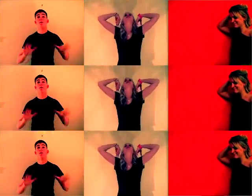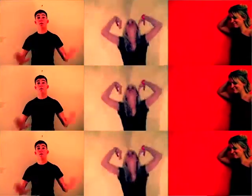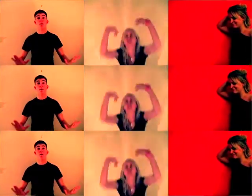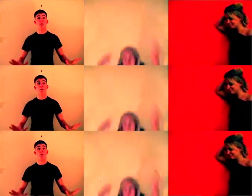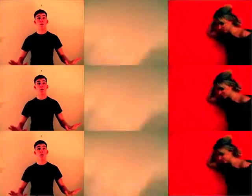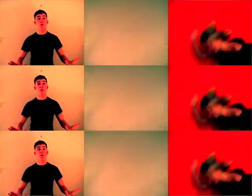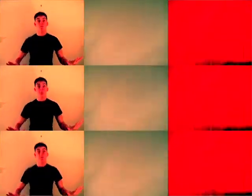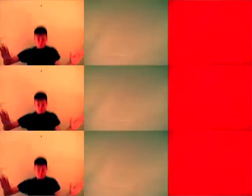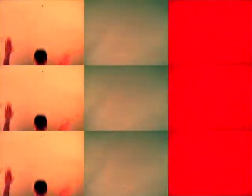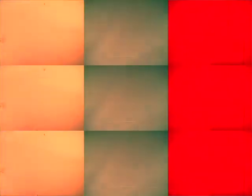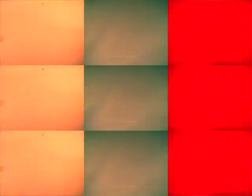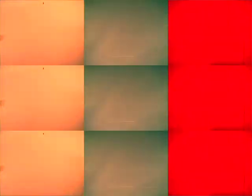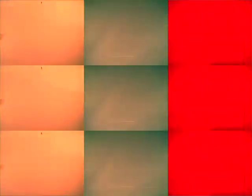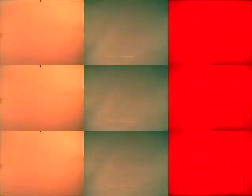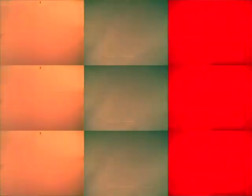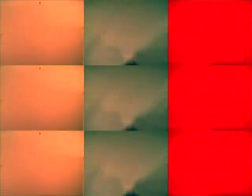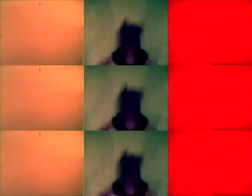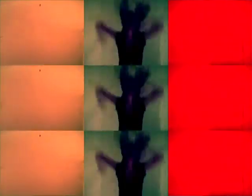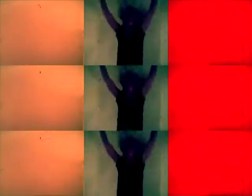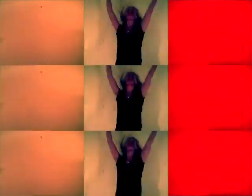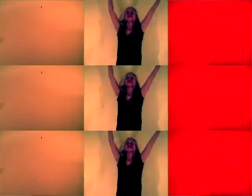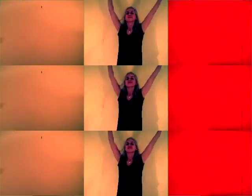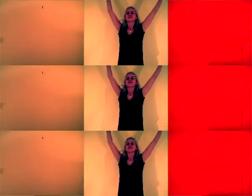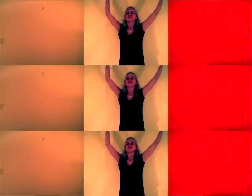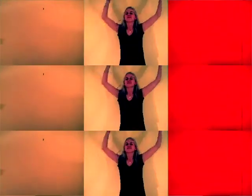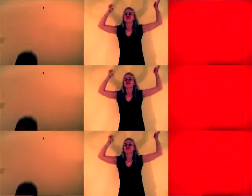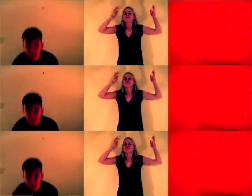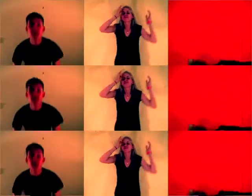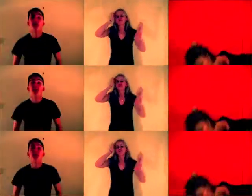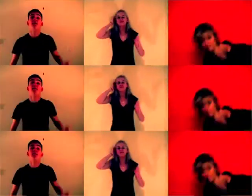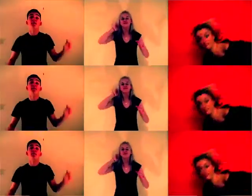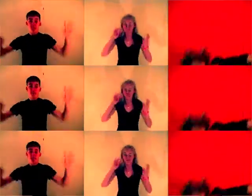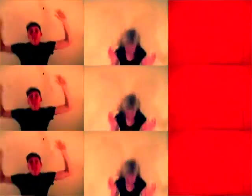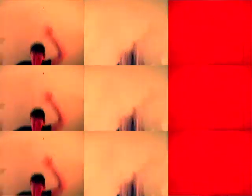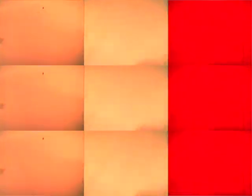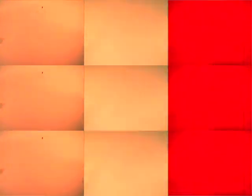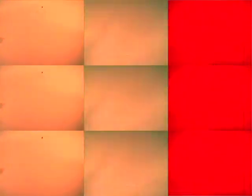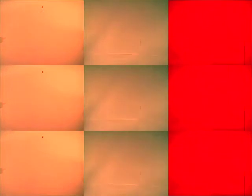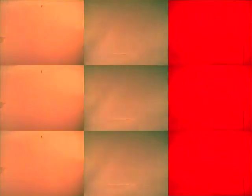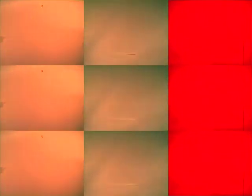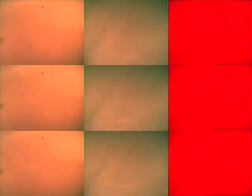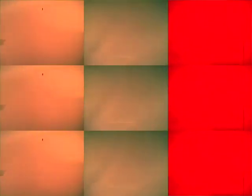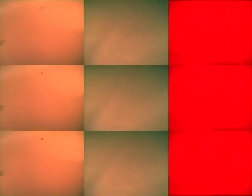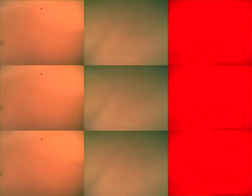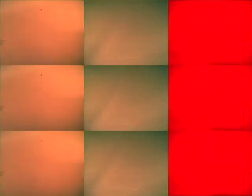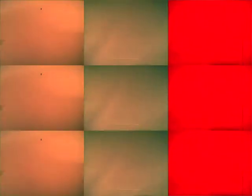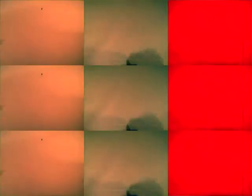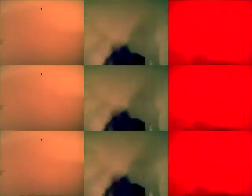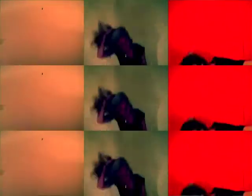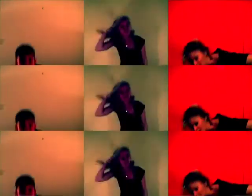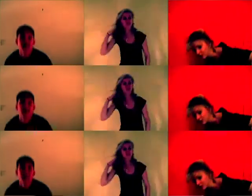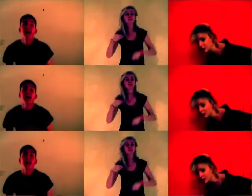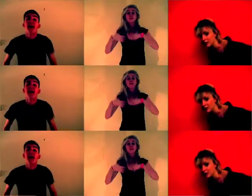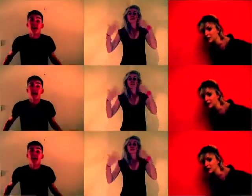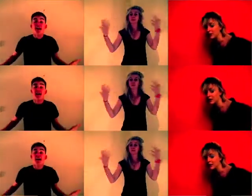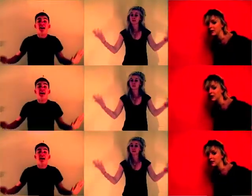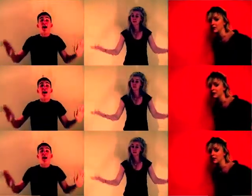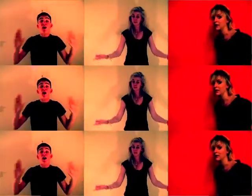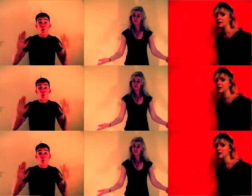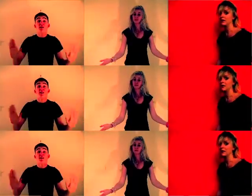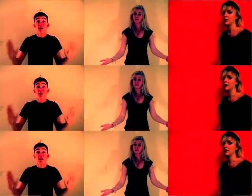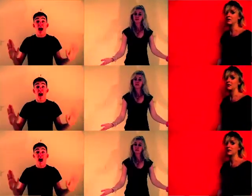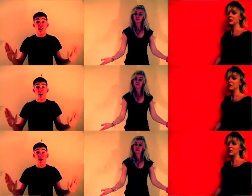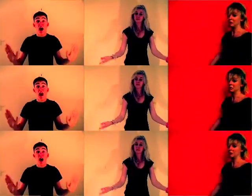speaking, you may fall. The issue is not whether you fall. The issue is